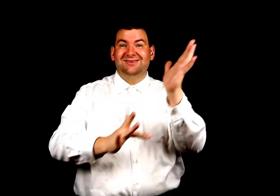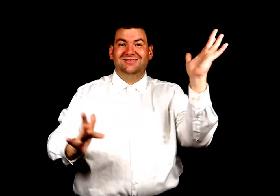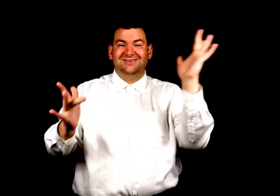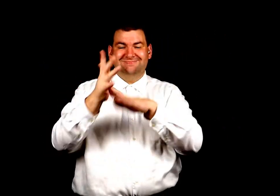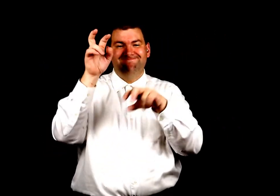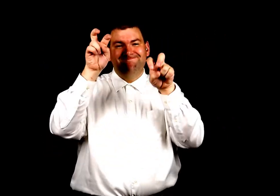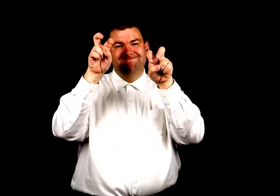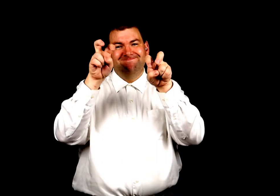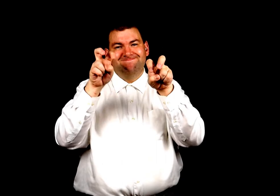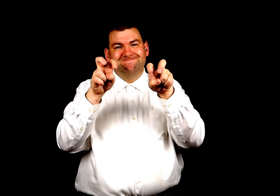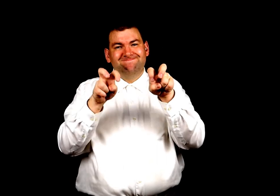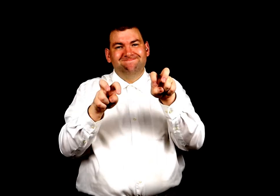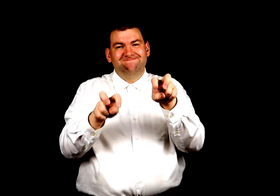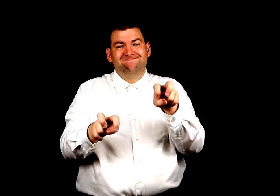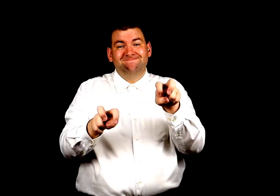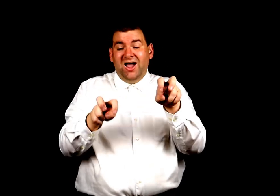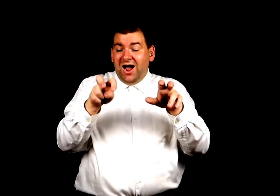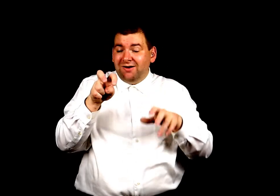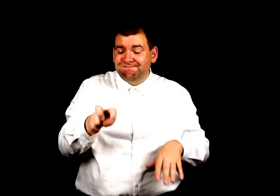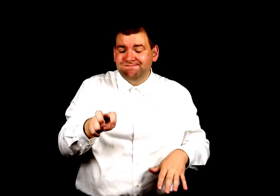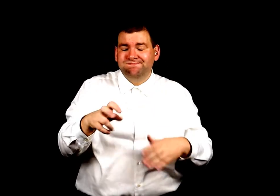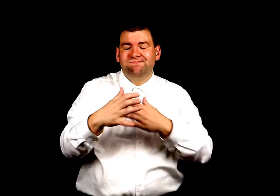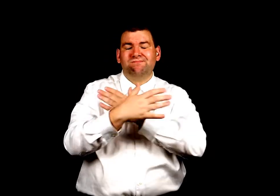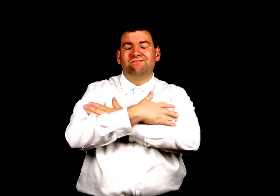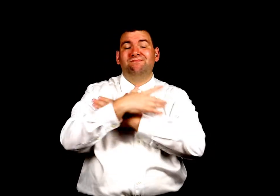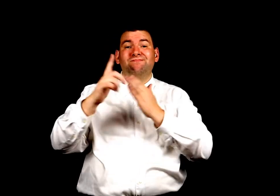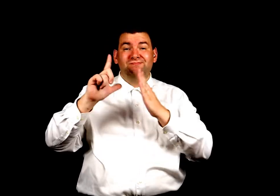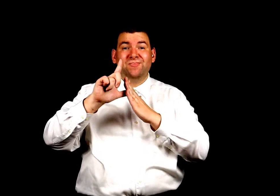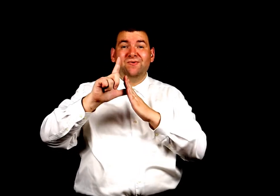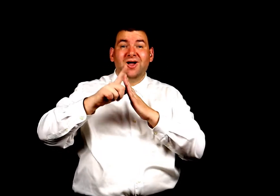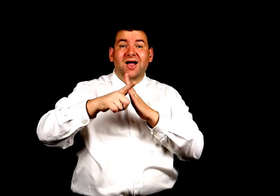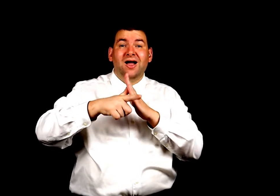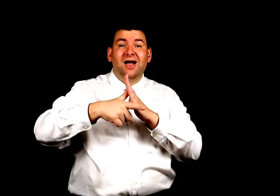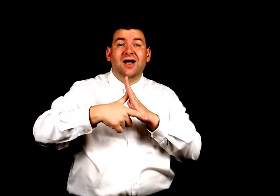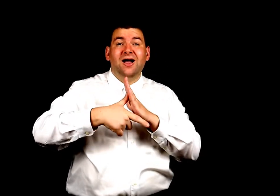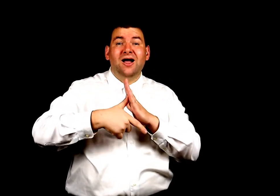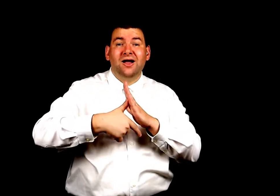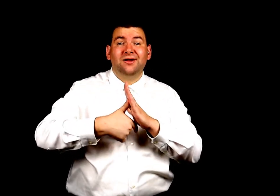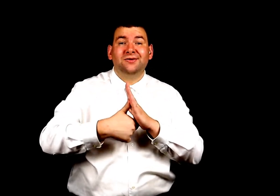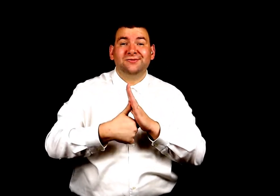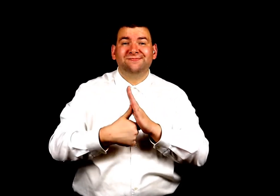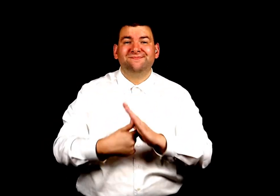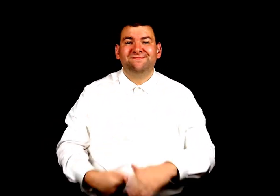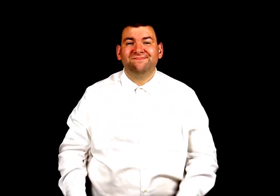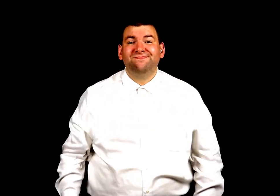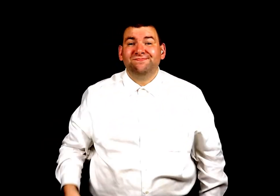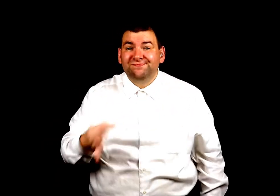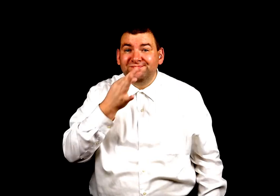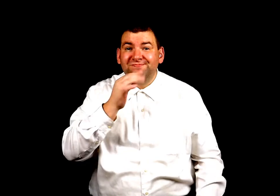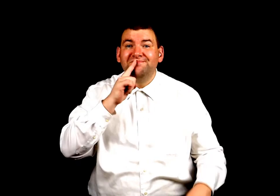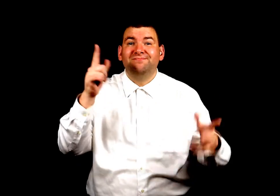Jesus Sit down and rest a little while Sit We'll soon